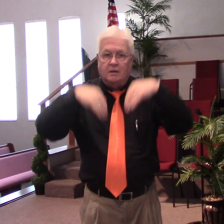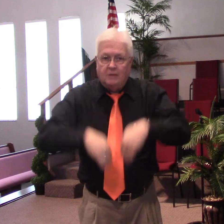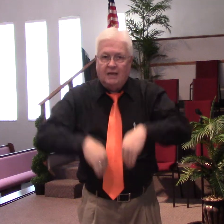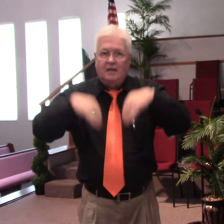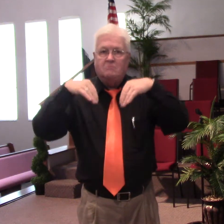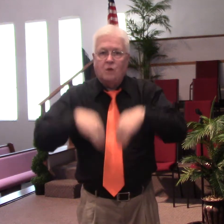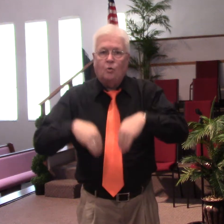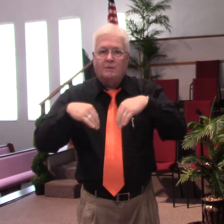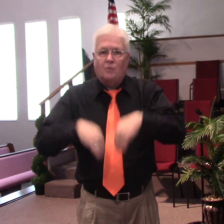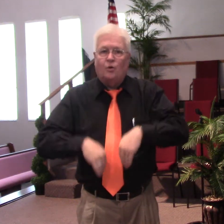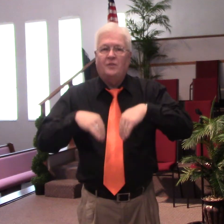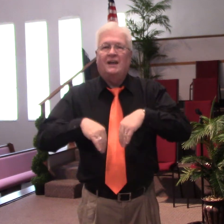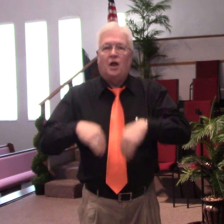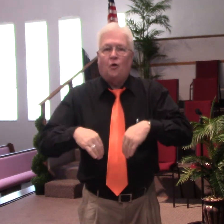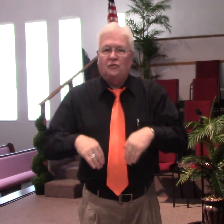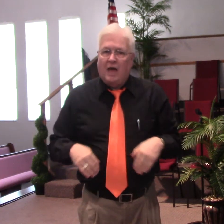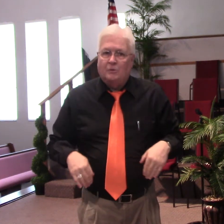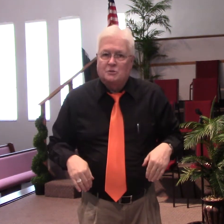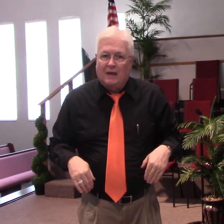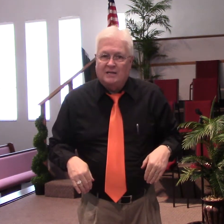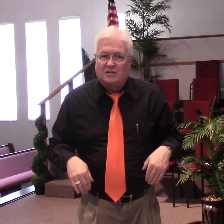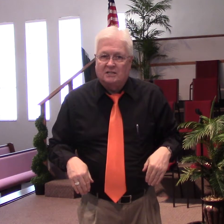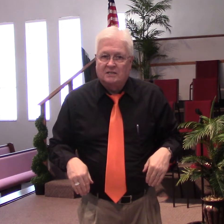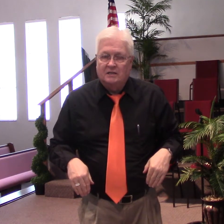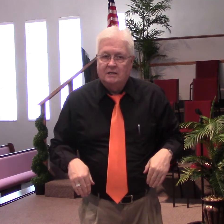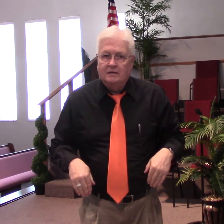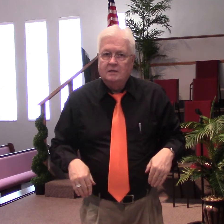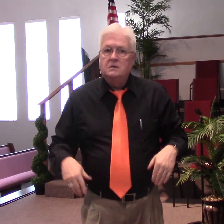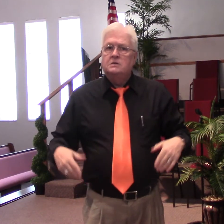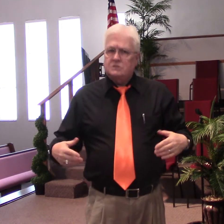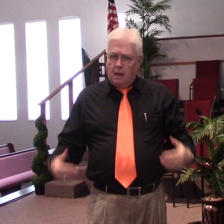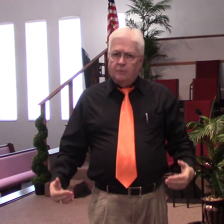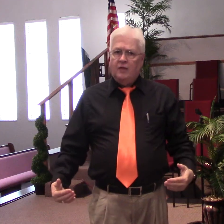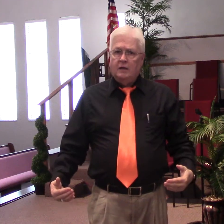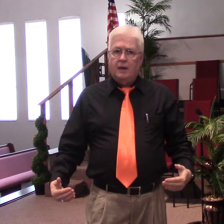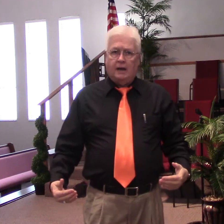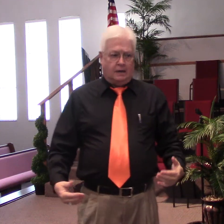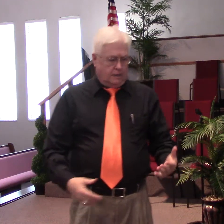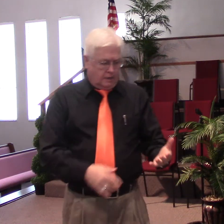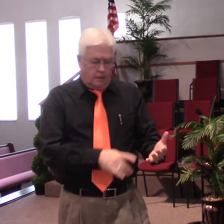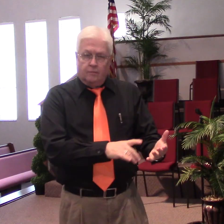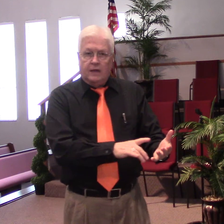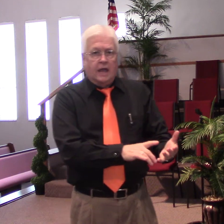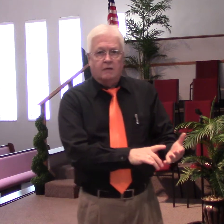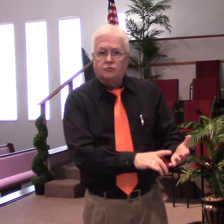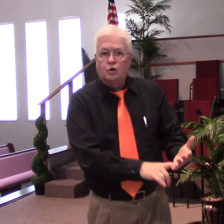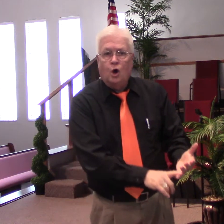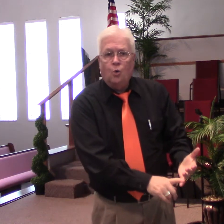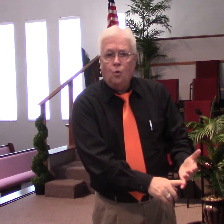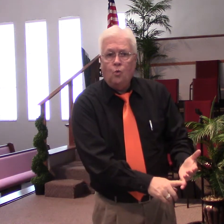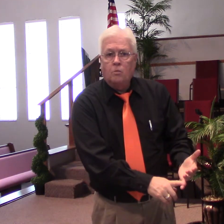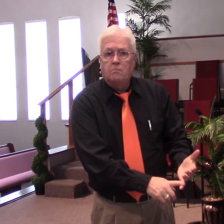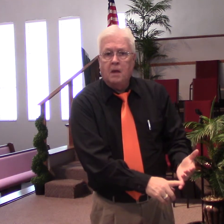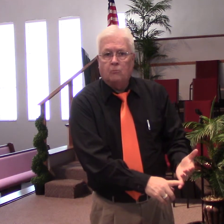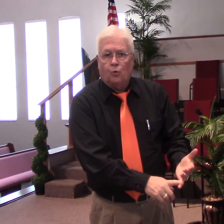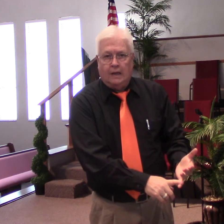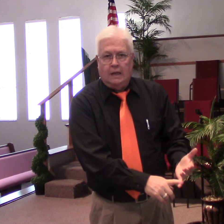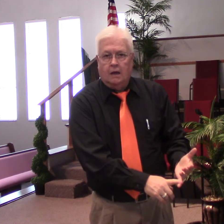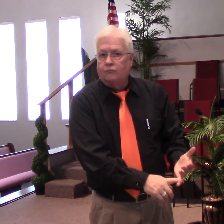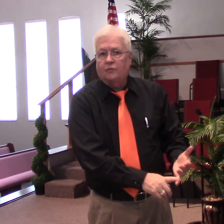immediate moment more than an Alzheimer's patient. Stop and think about it. They have no memory of what